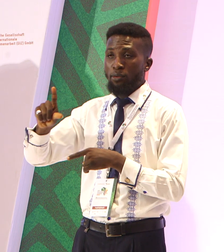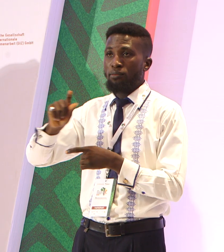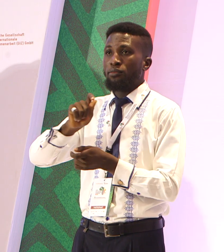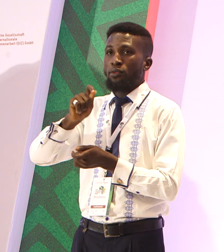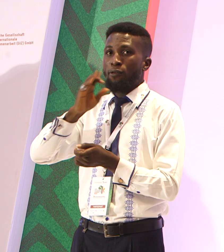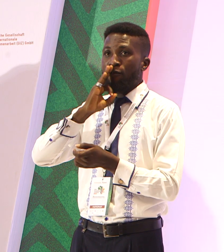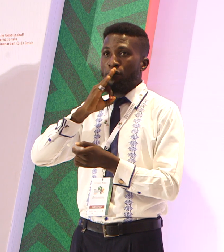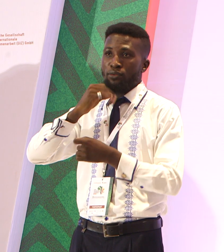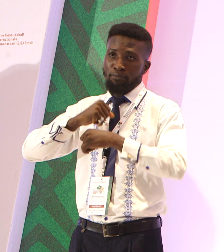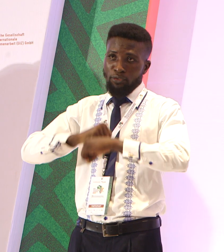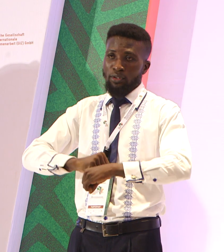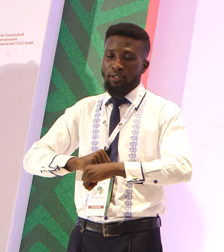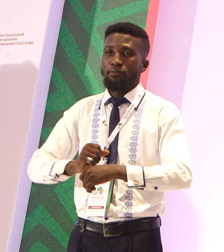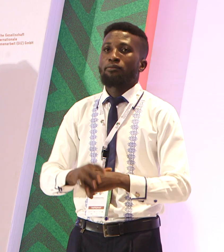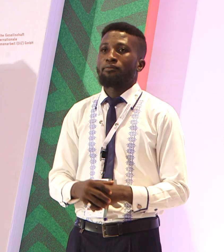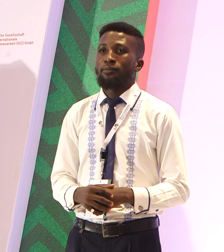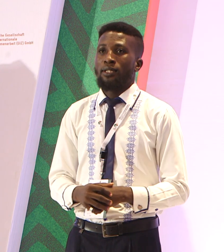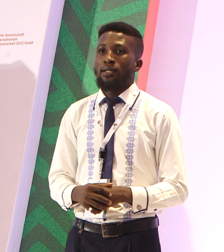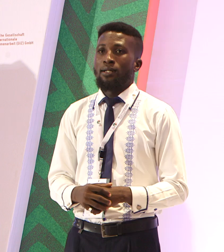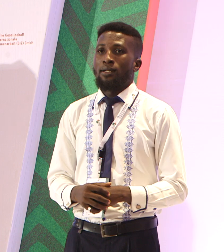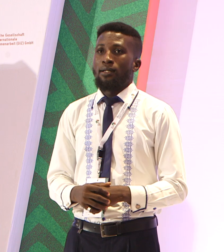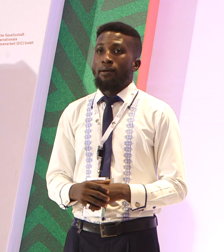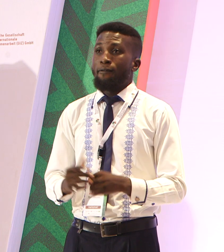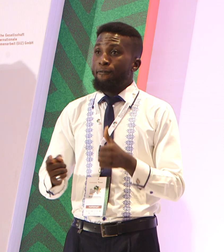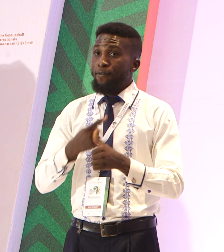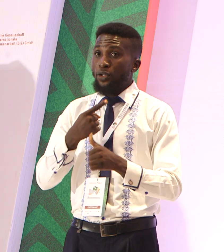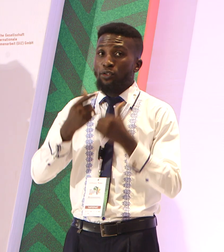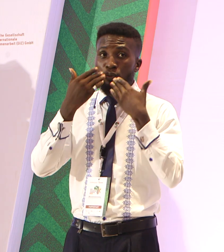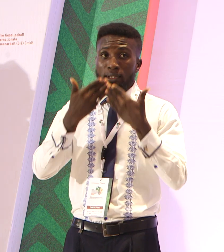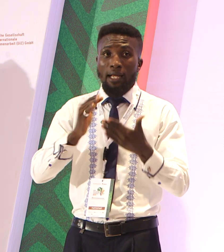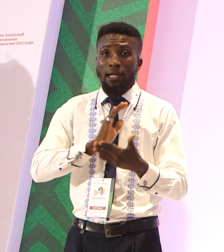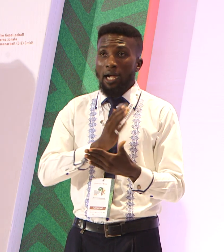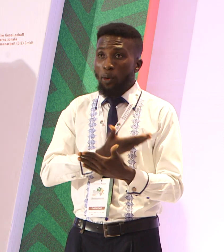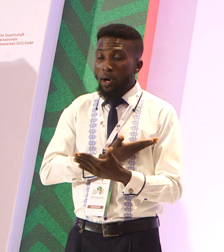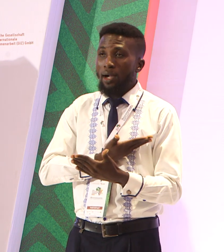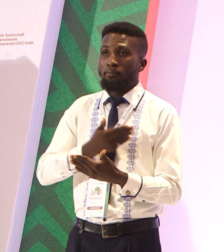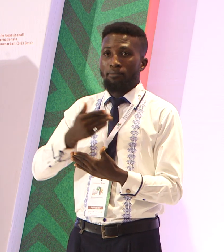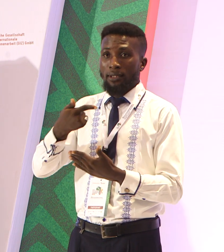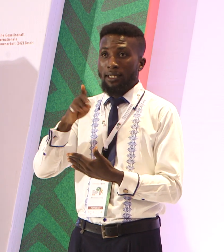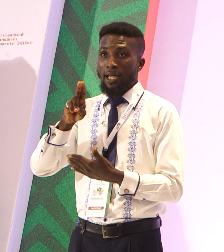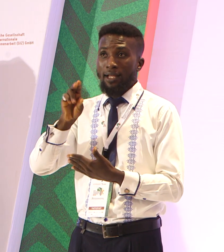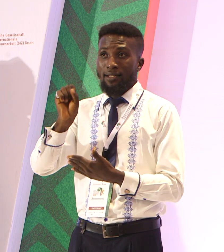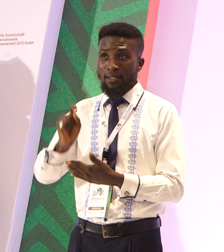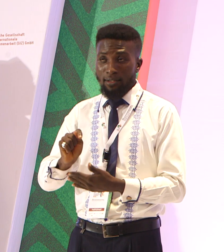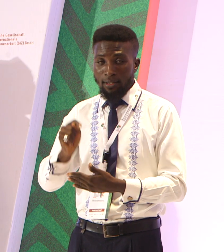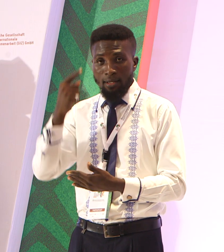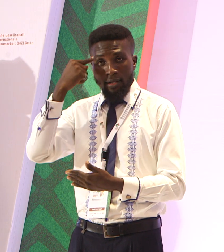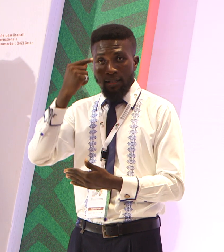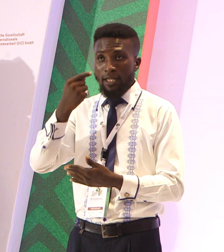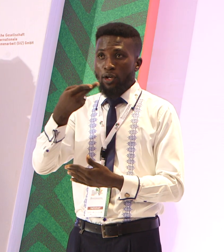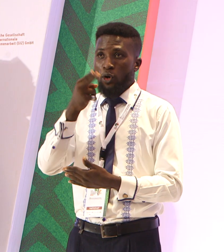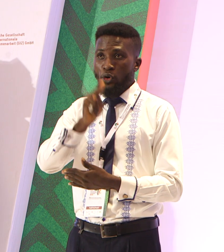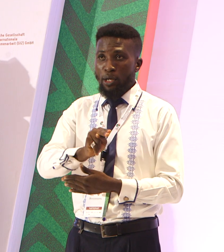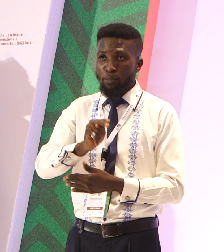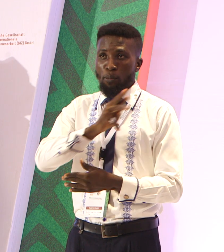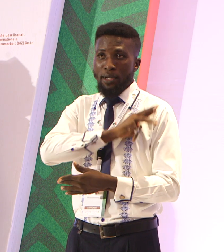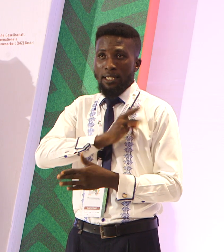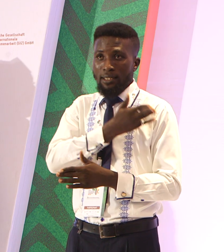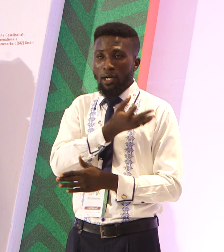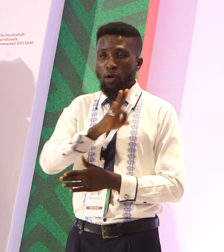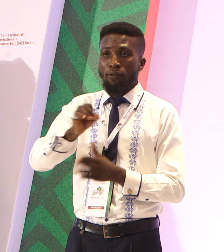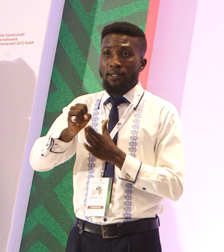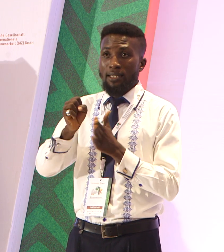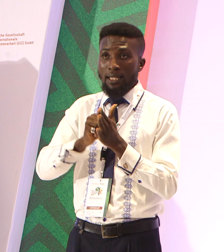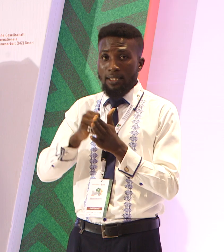Firstly, we would like to thank our esteemed guests, the Honorable Minister of State for Agriculture and Food Security, Dr. Saliou,